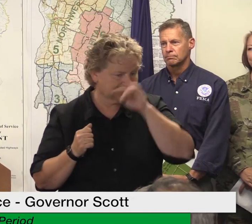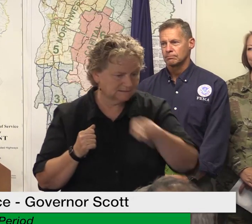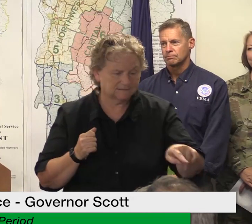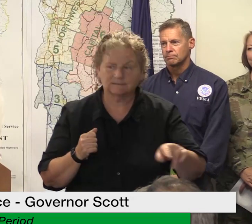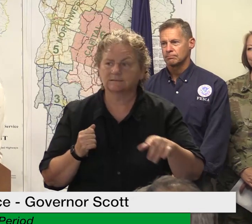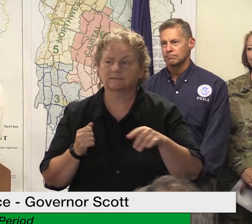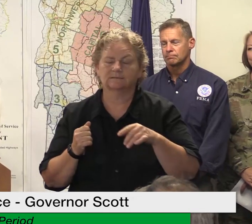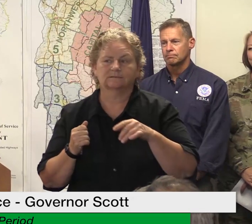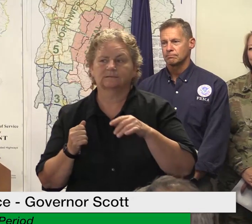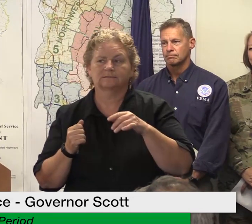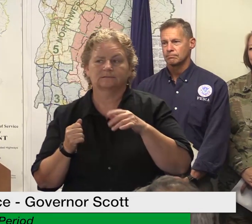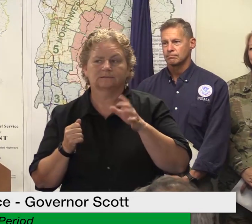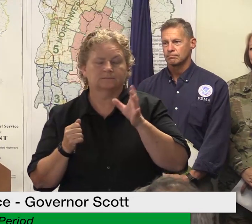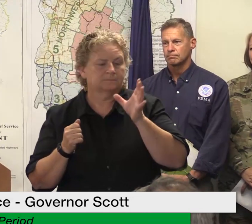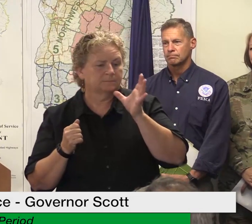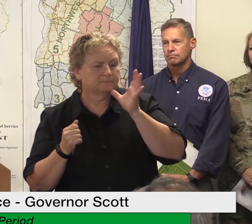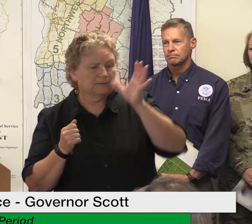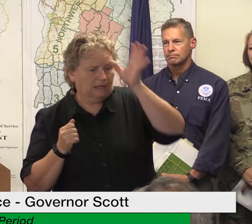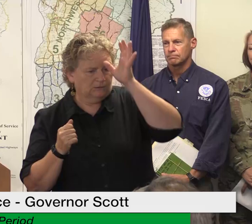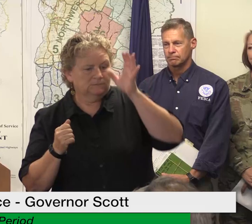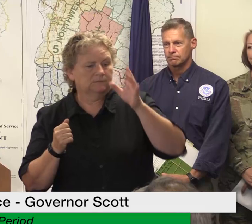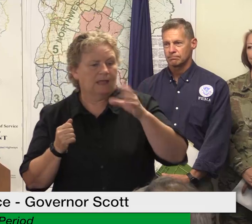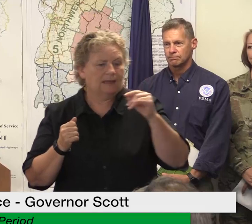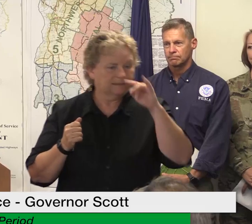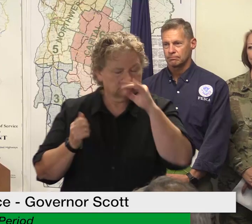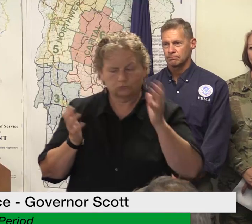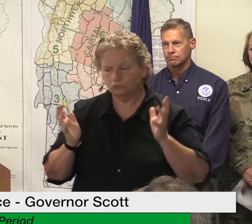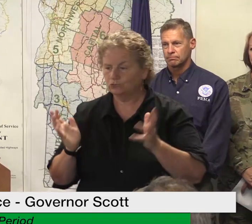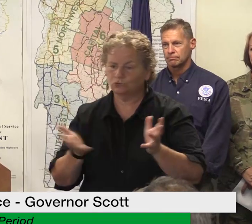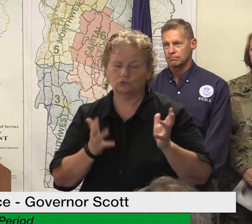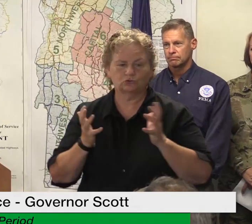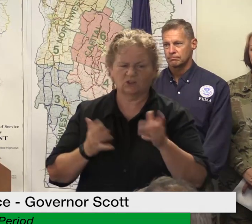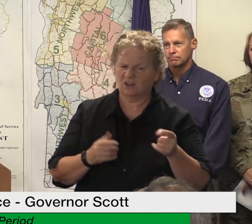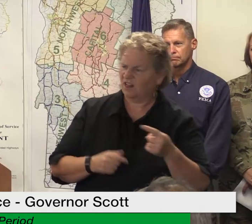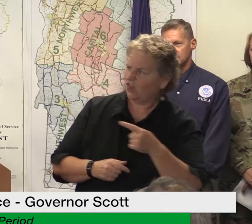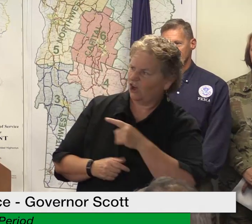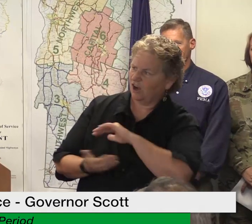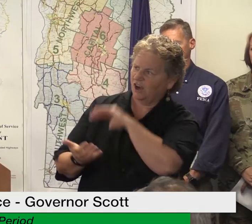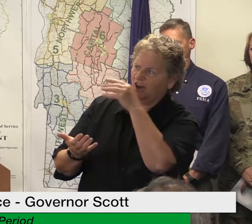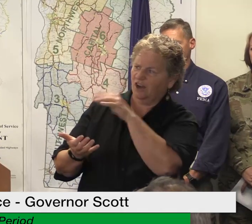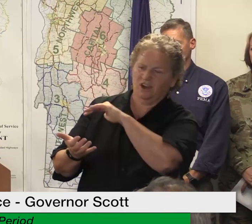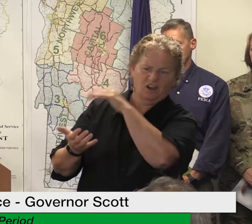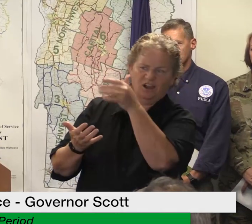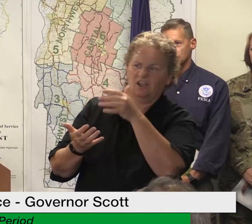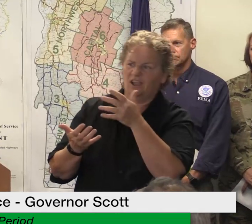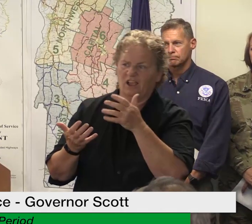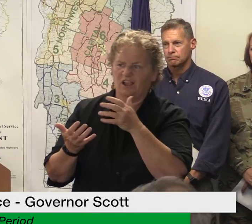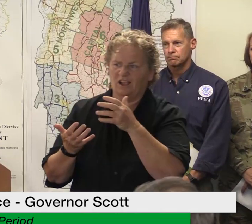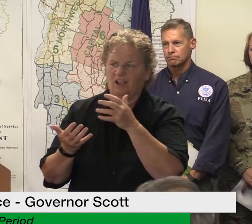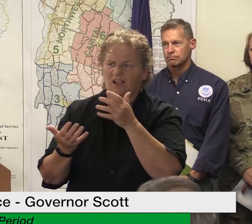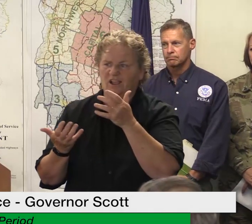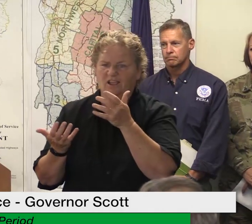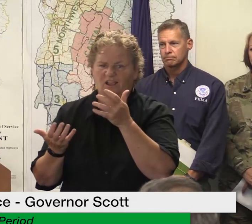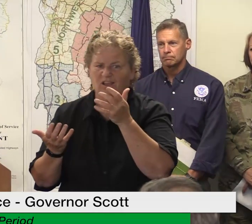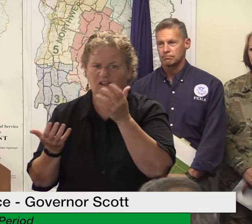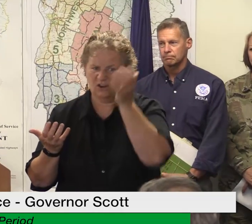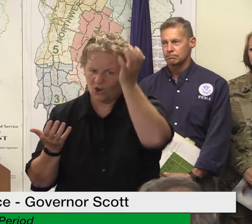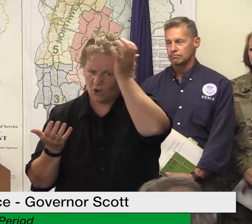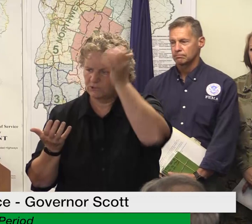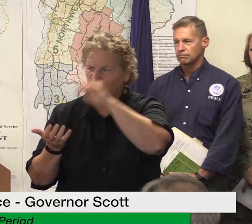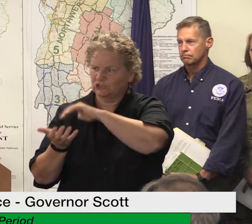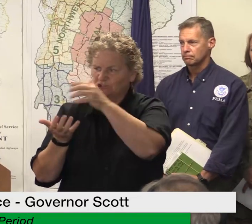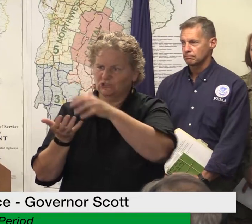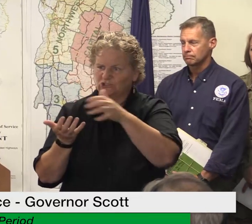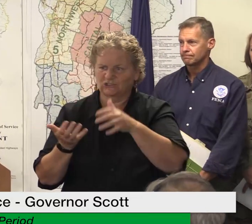um you know just talking your kids about these natural disasters and what's really going on yeah that's a good